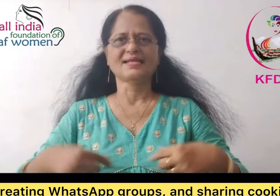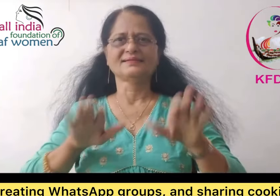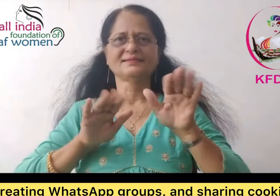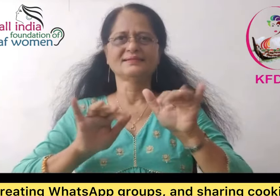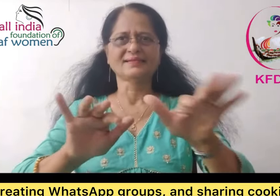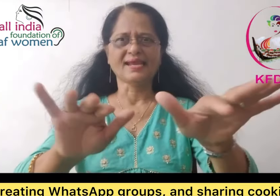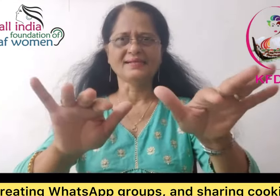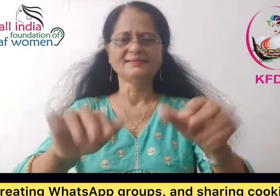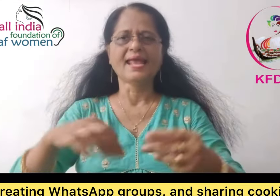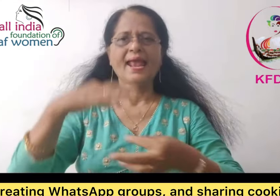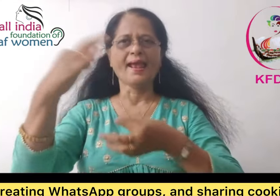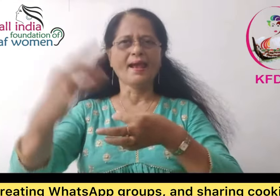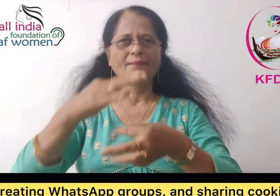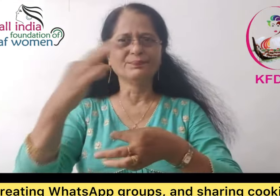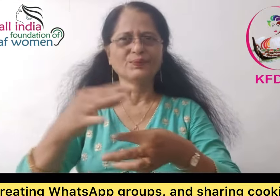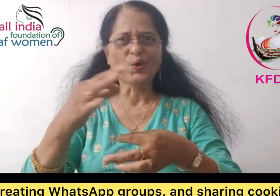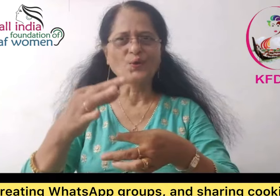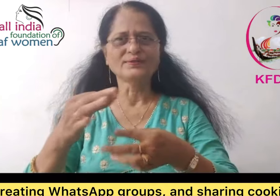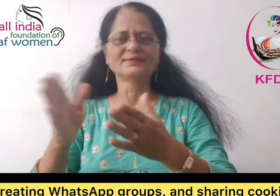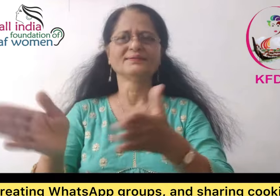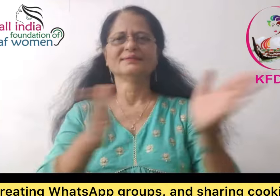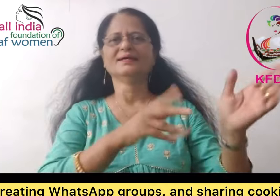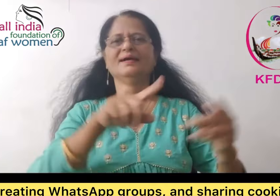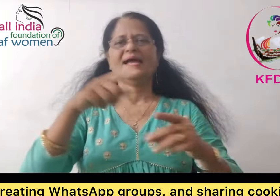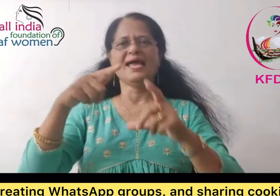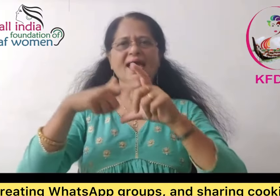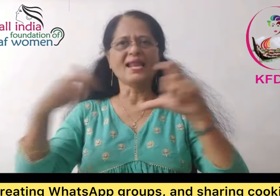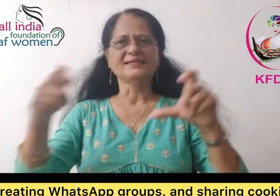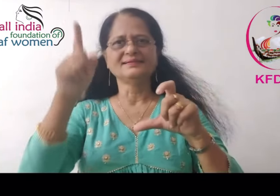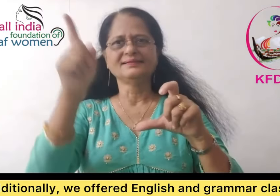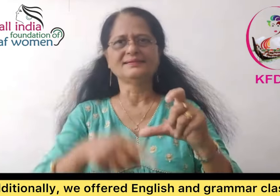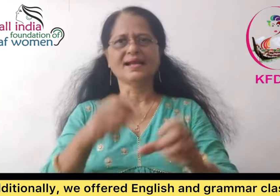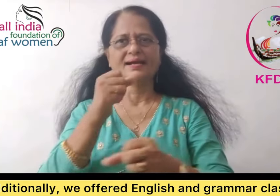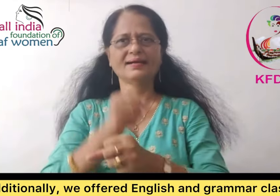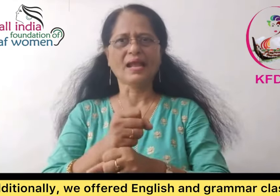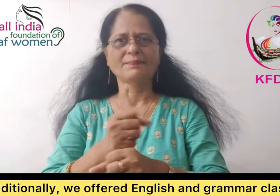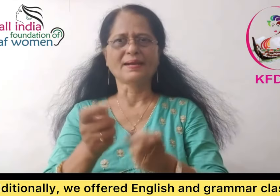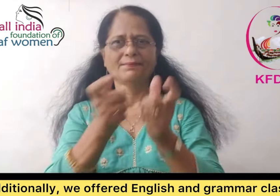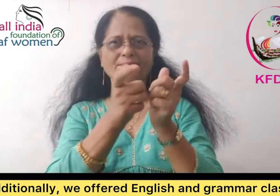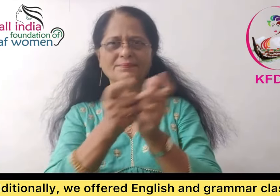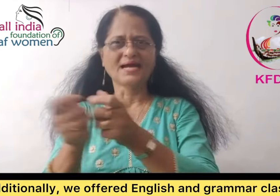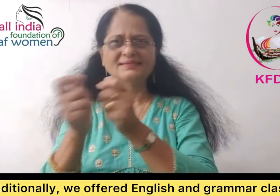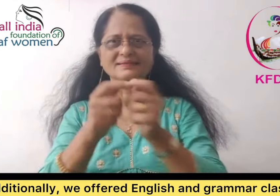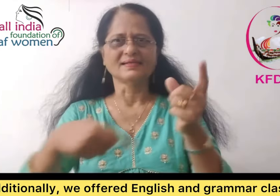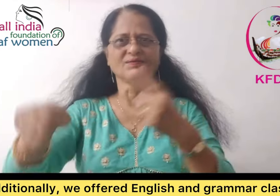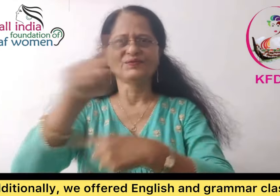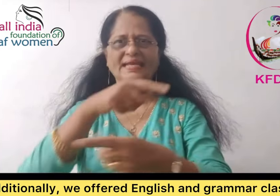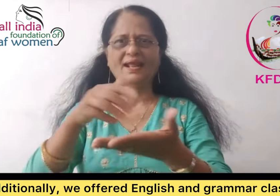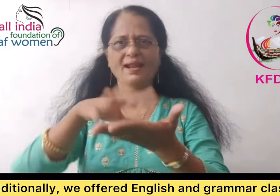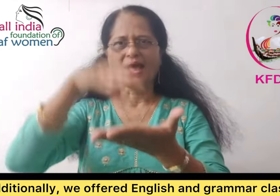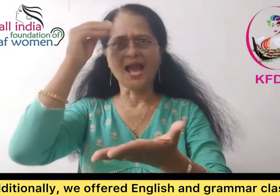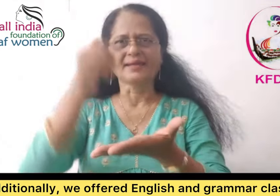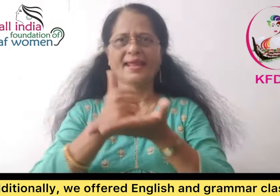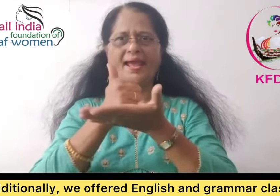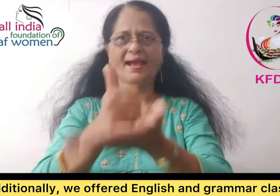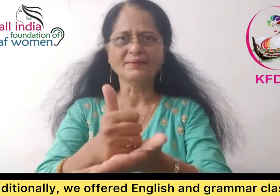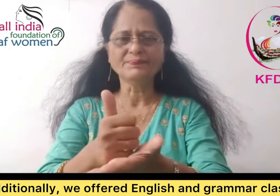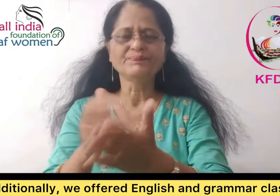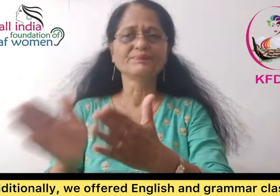tellering, and embroidery. Additionally, we offered English and grammar classes for communication purposes